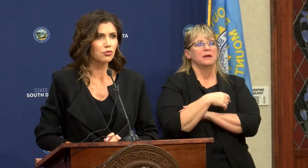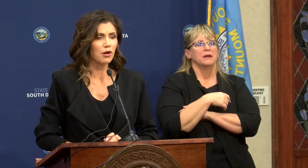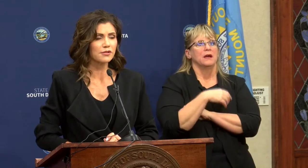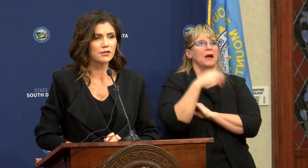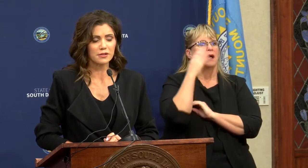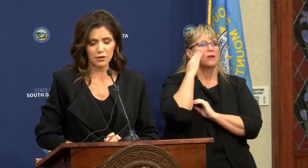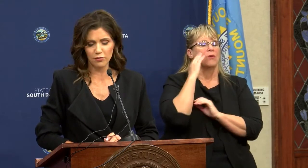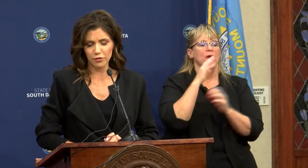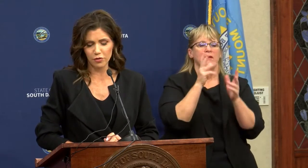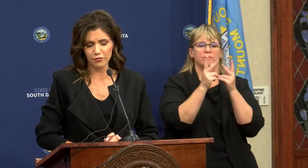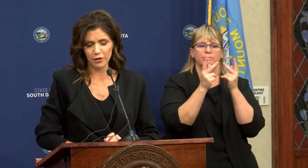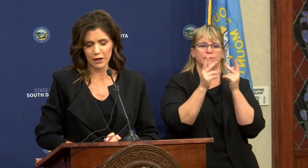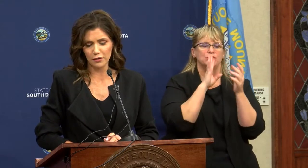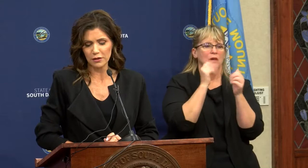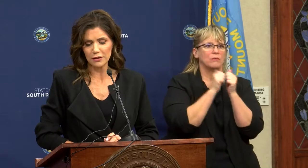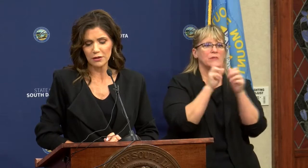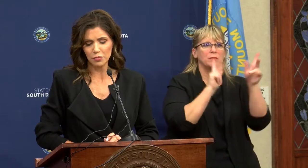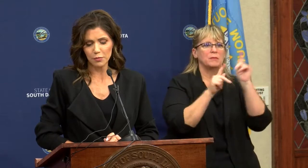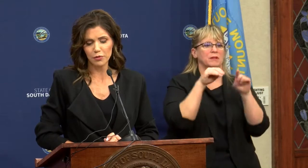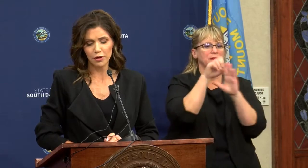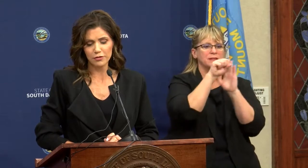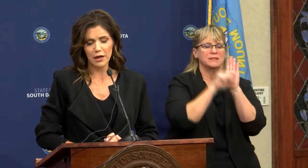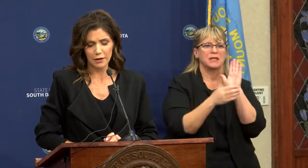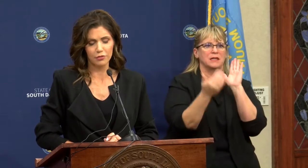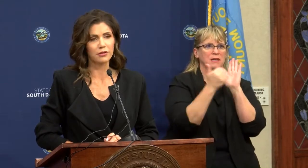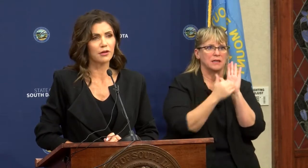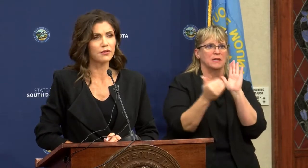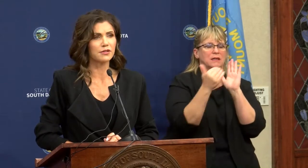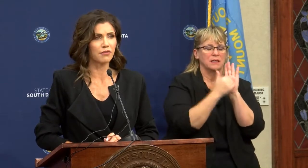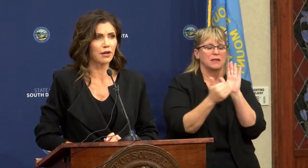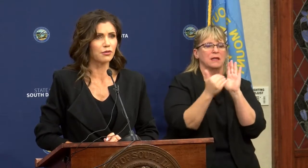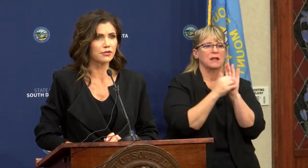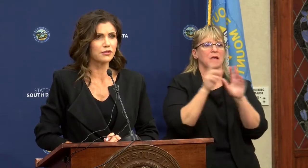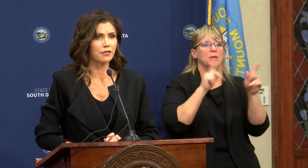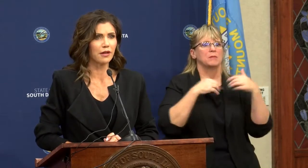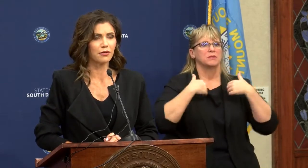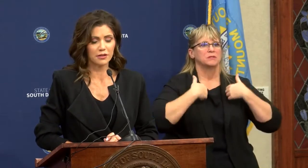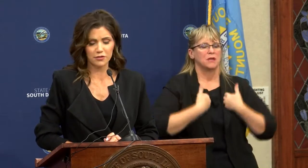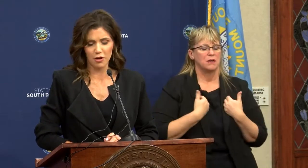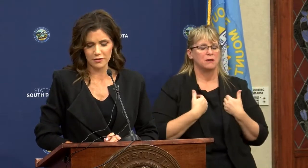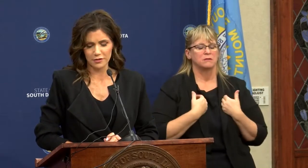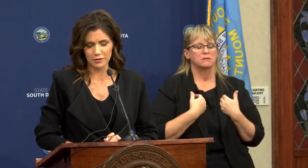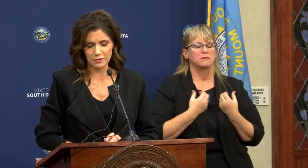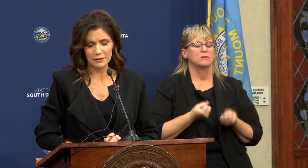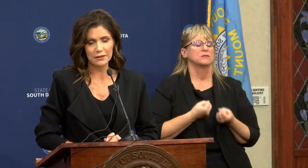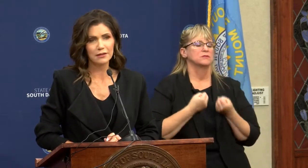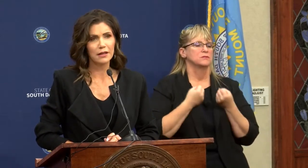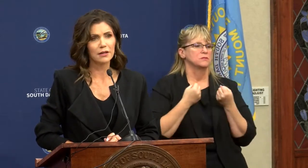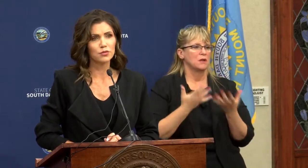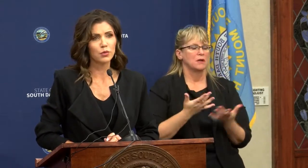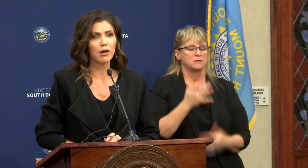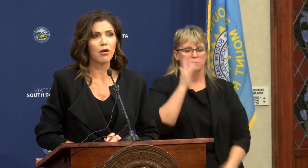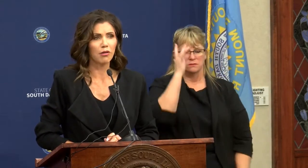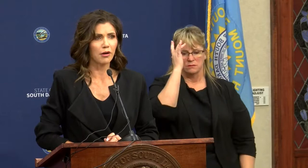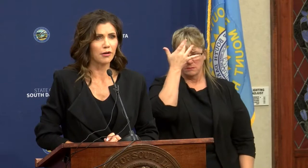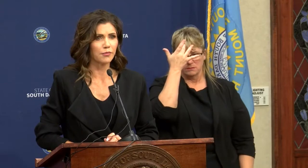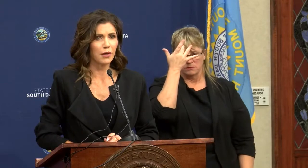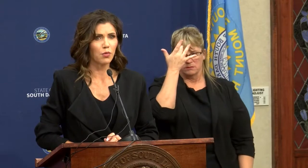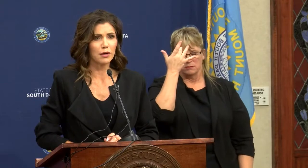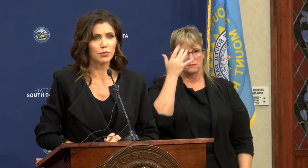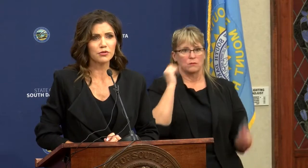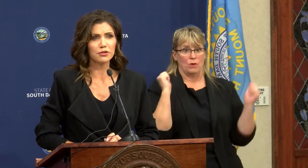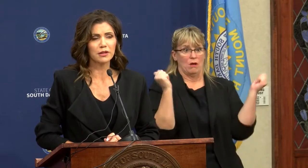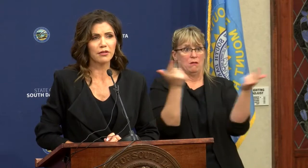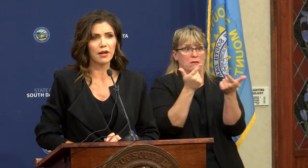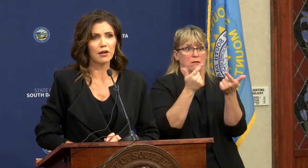to folks across the state over and over again people are tired of this virus. They are exhausted and we all are.